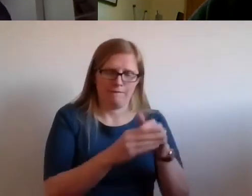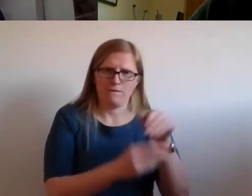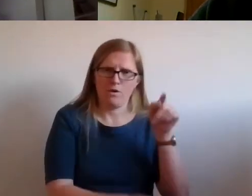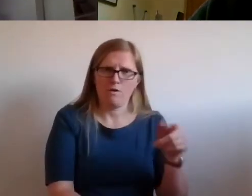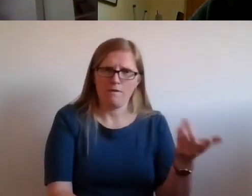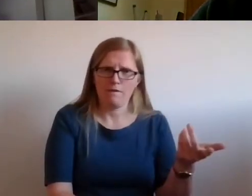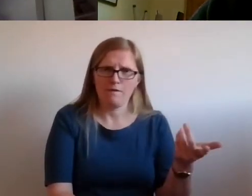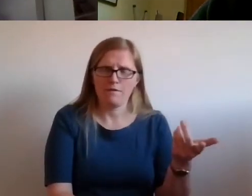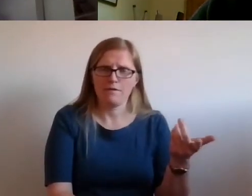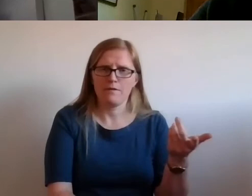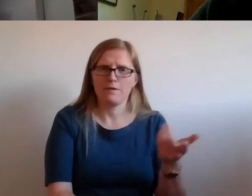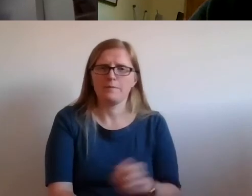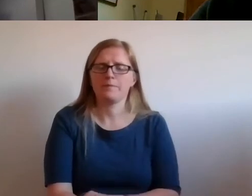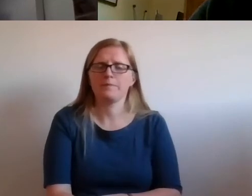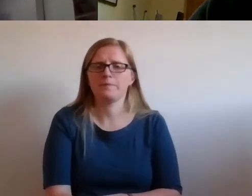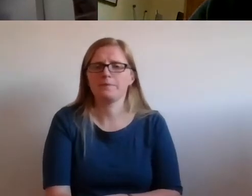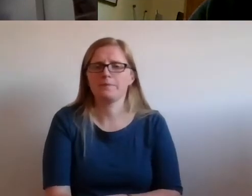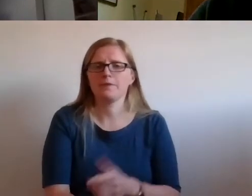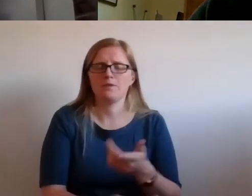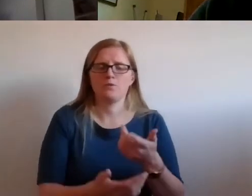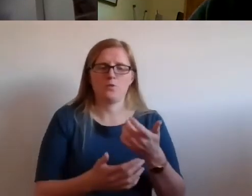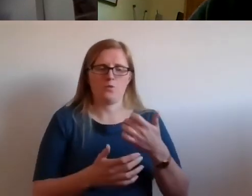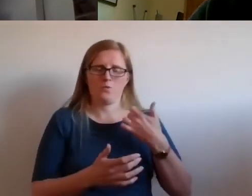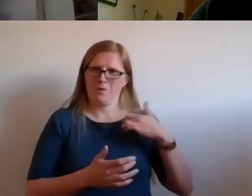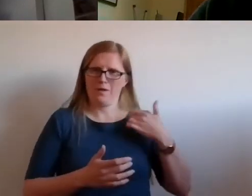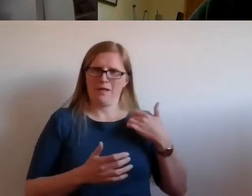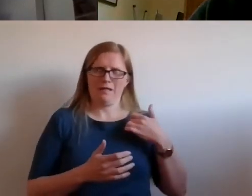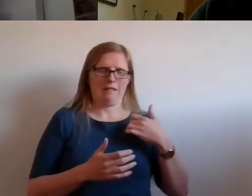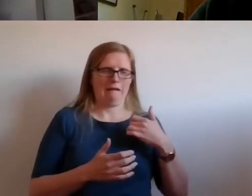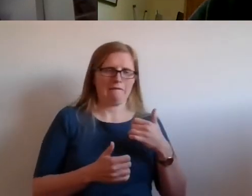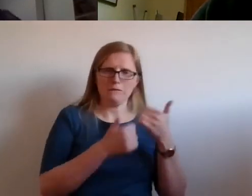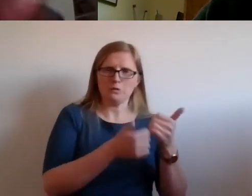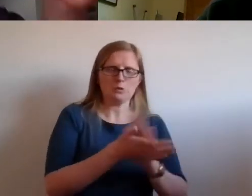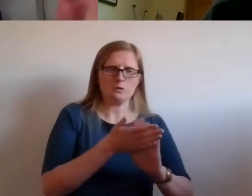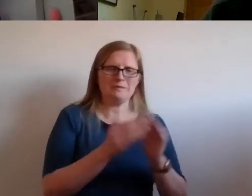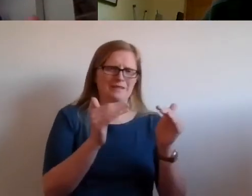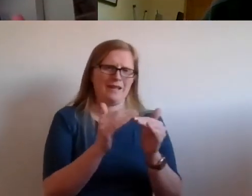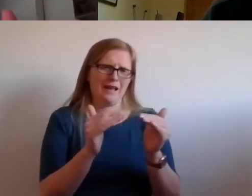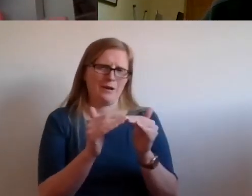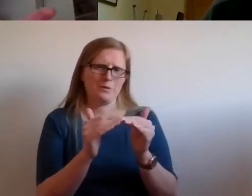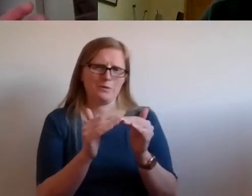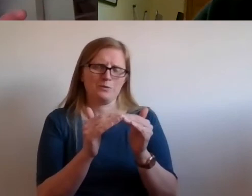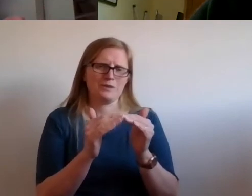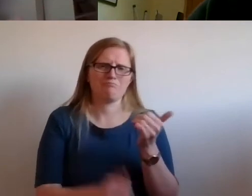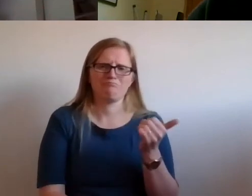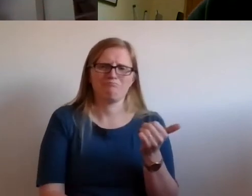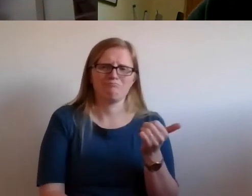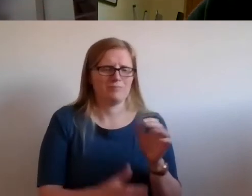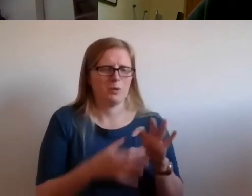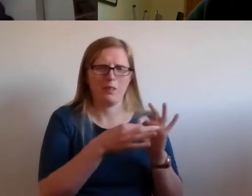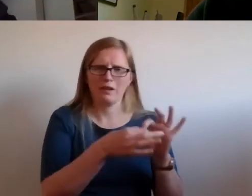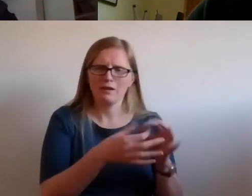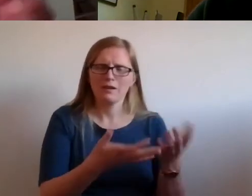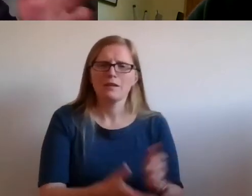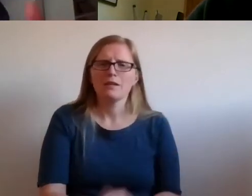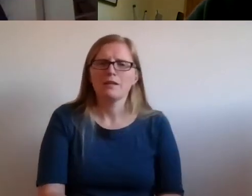able to enjoy an adequate standard of living. So the two benefits, I think, of broadening it out from simply the right to housing